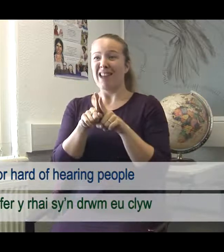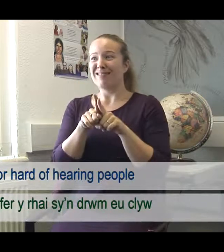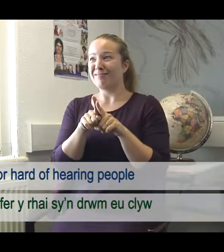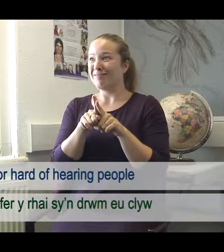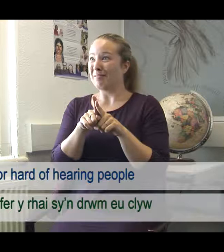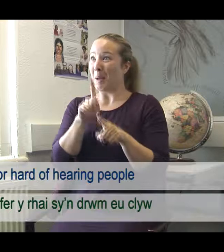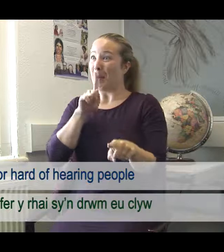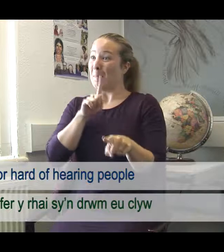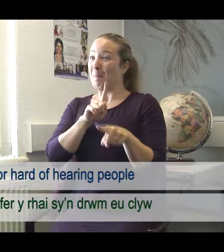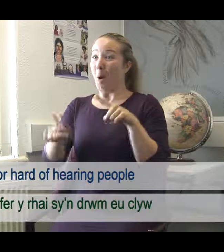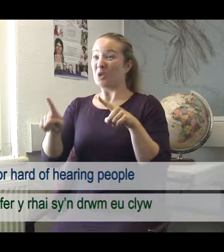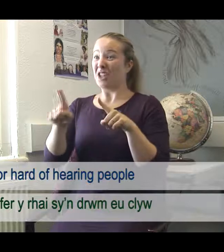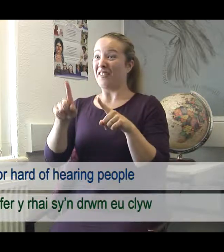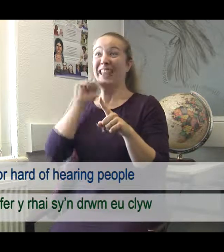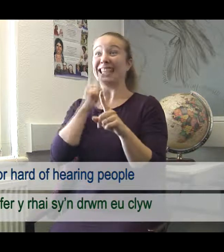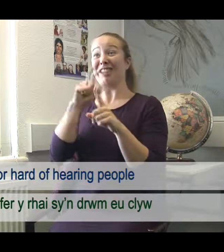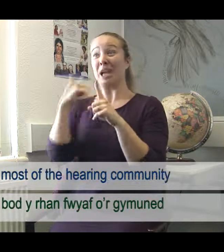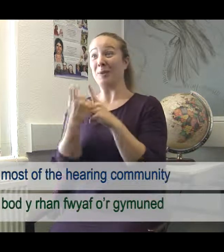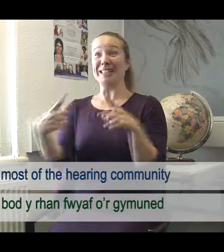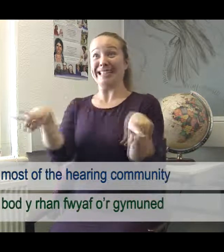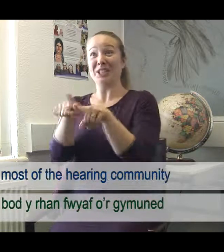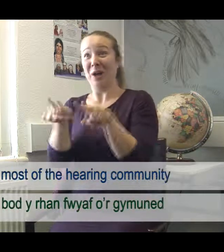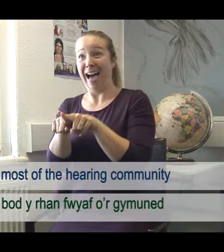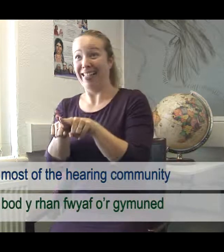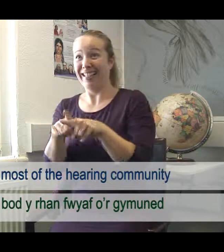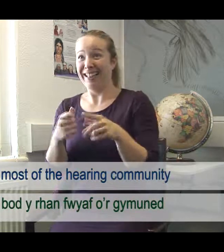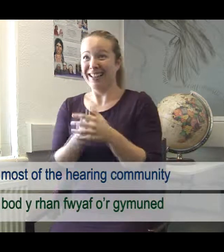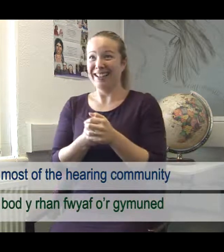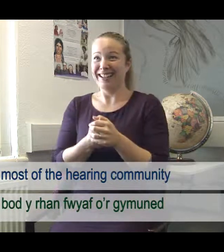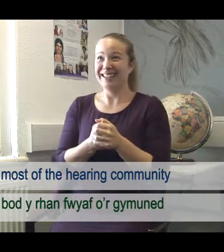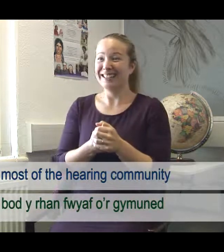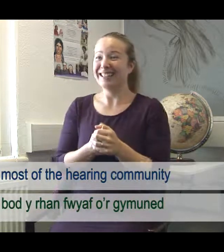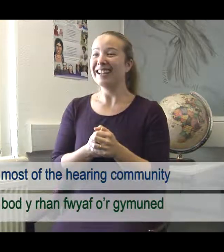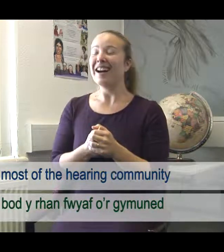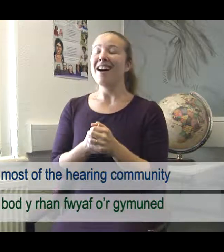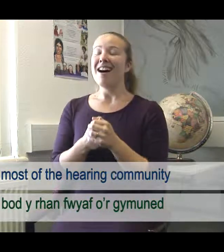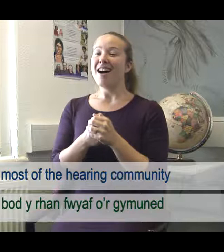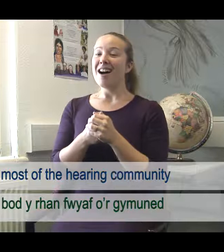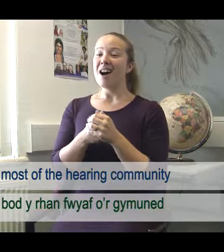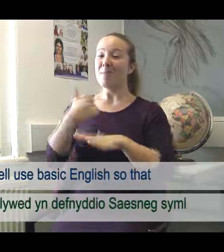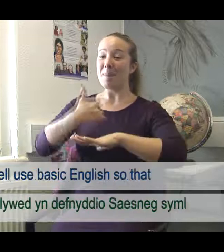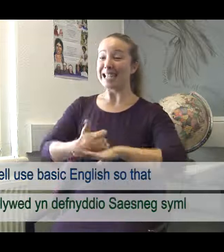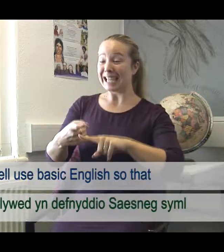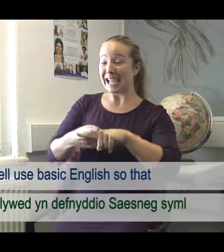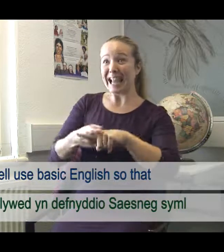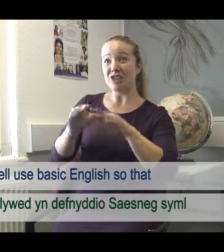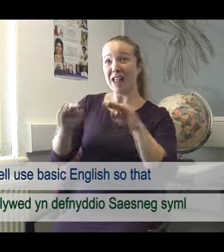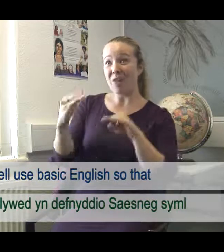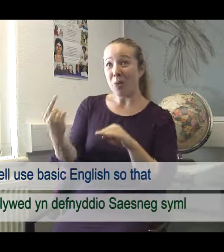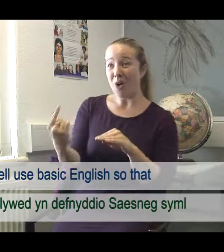which maybe most of the hearing community as well, use basic